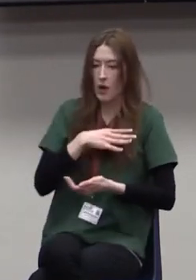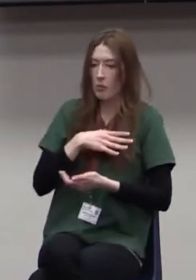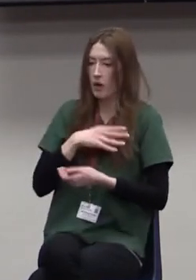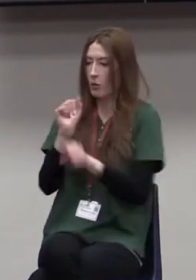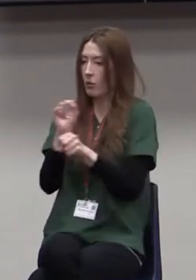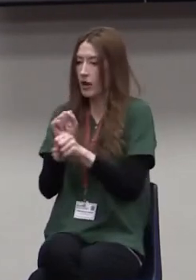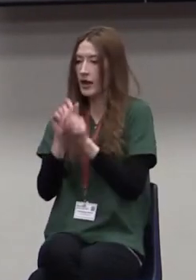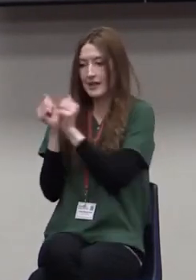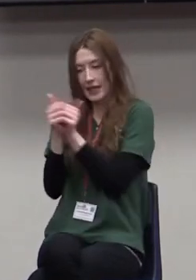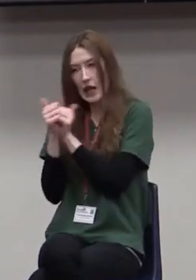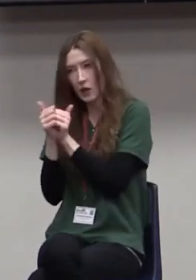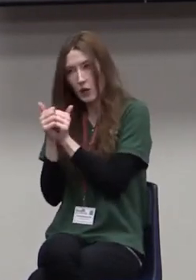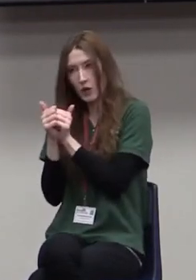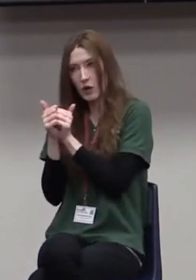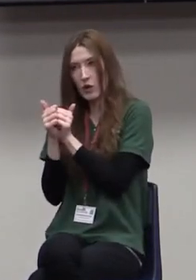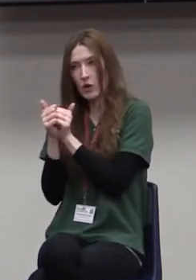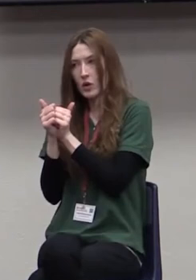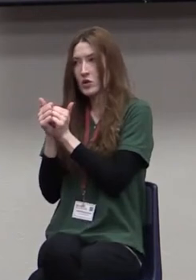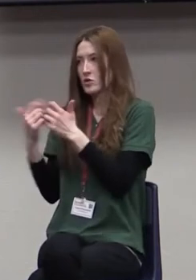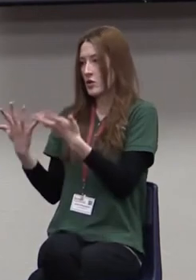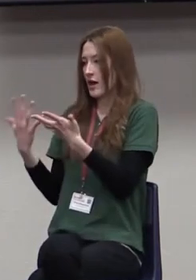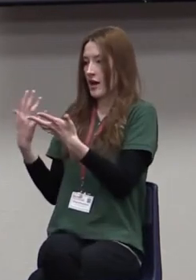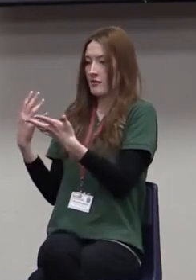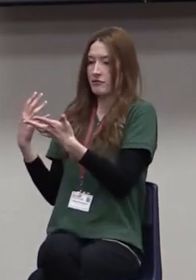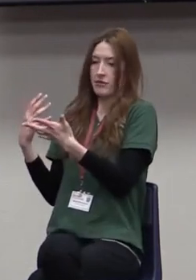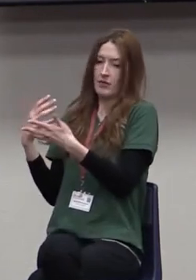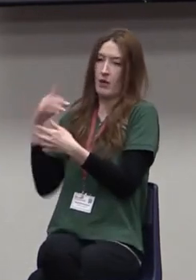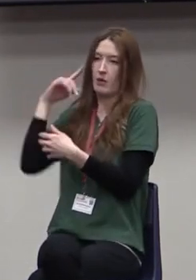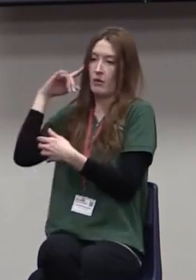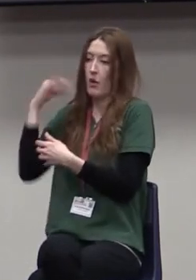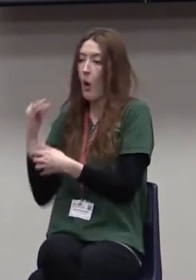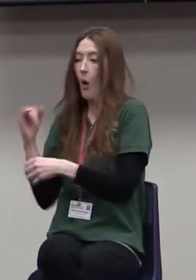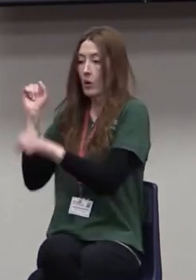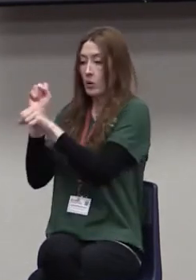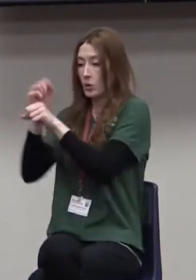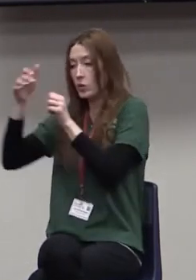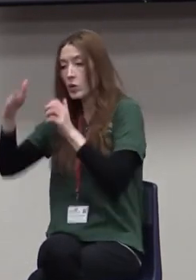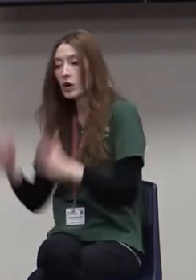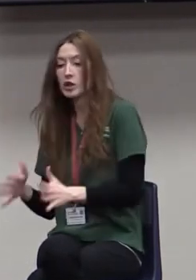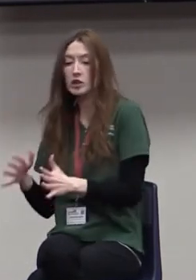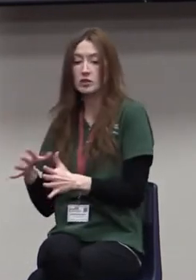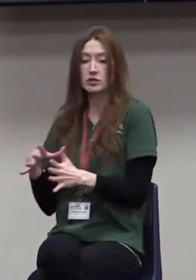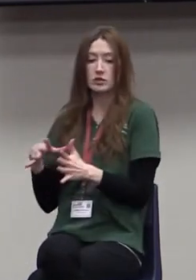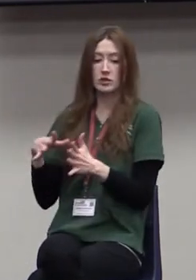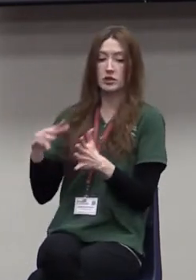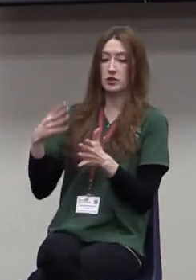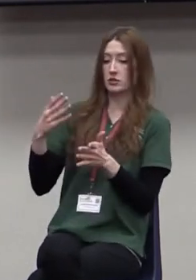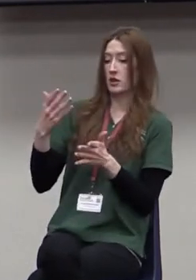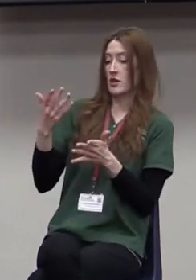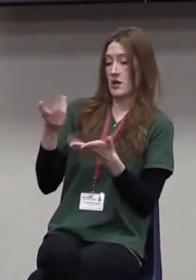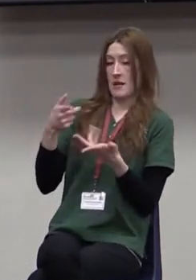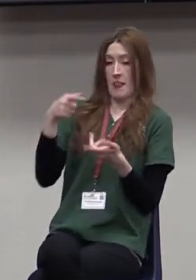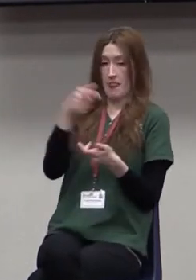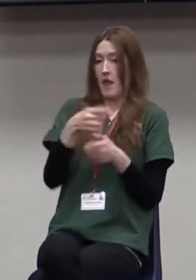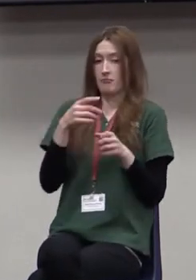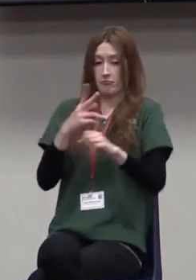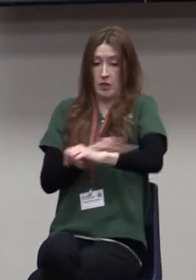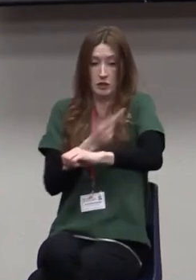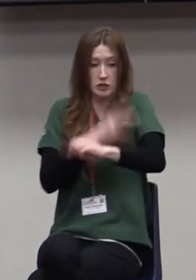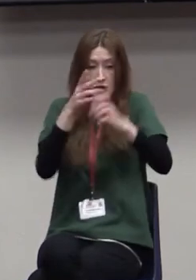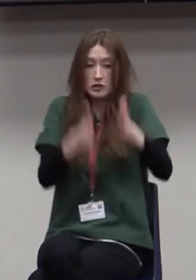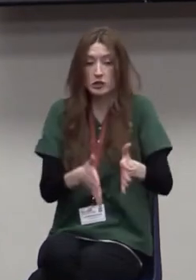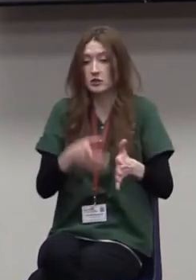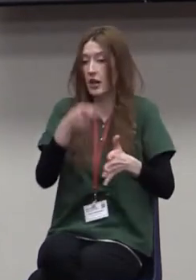You've got goldsmiths and perfumers. You've got some who are doing more than just their part. They came back and did other stuff.